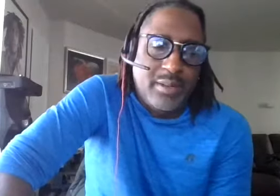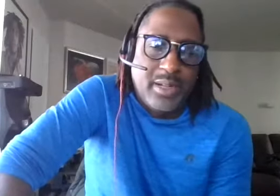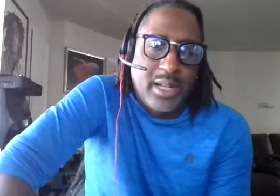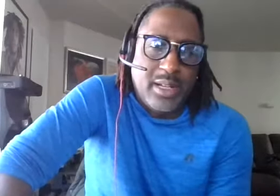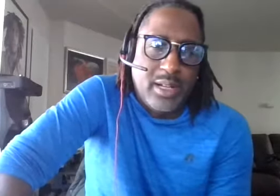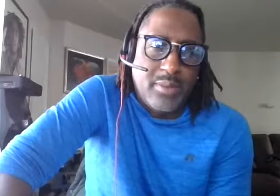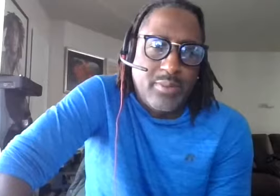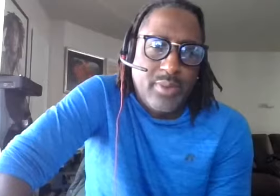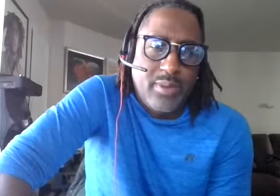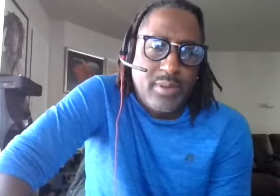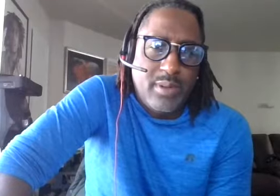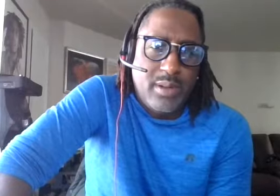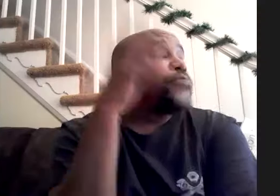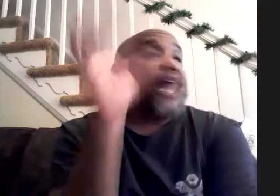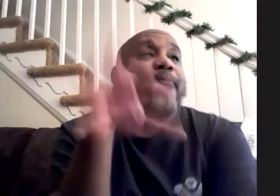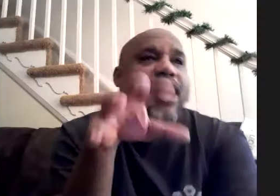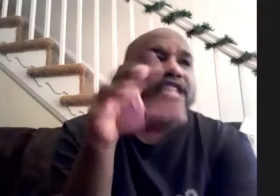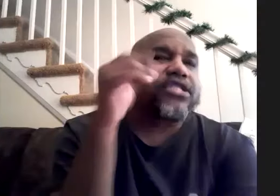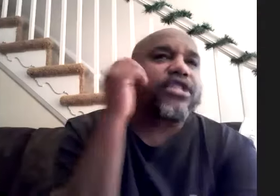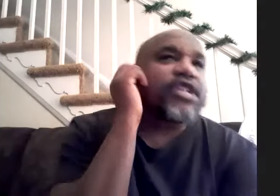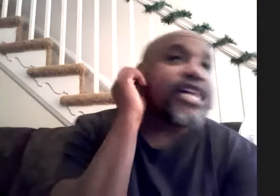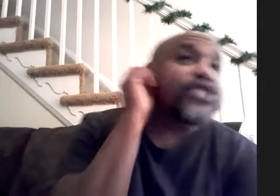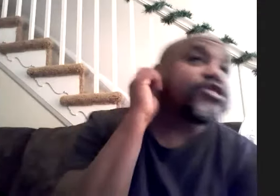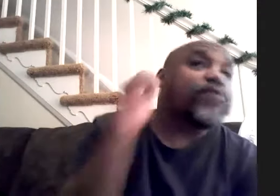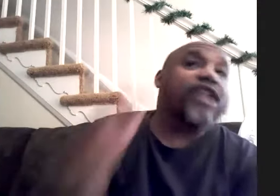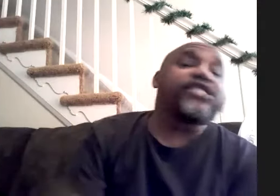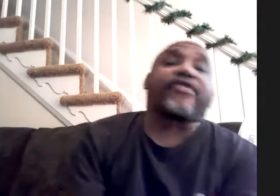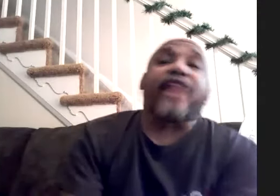yeah yeah so um side projects there was an interesting project that